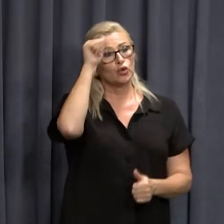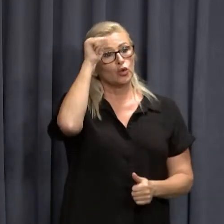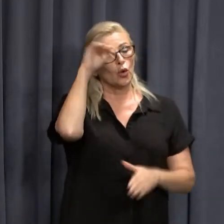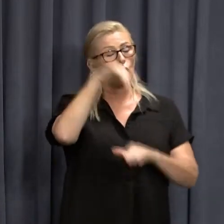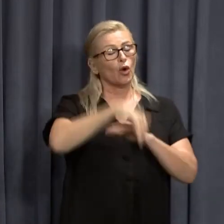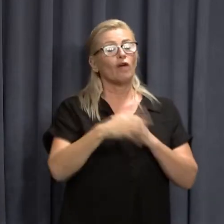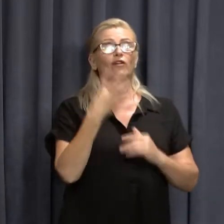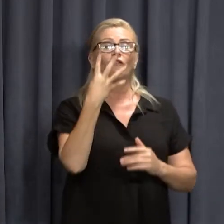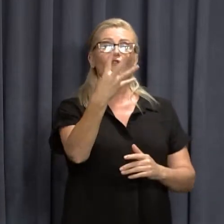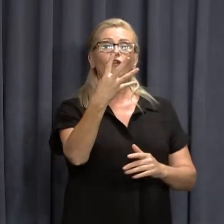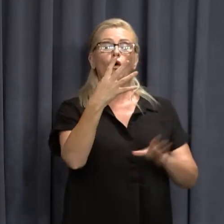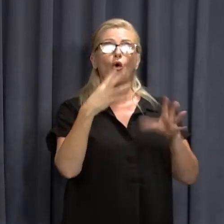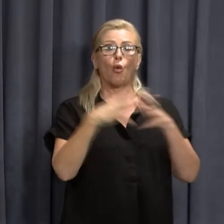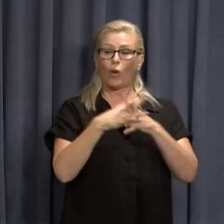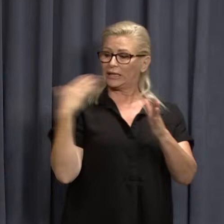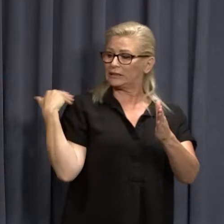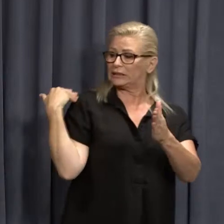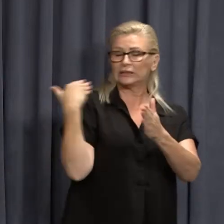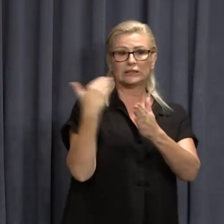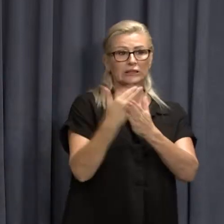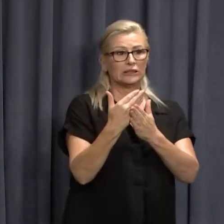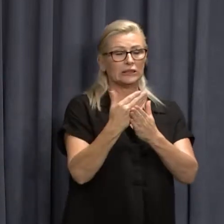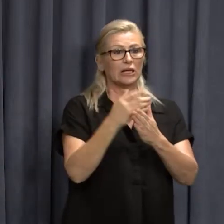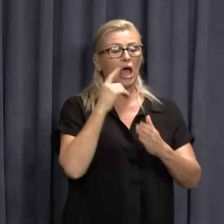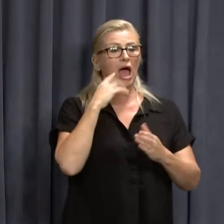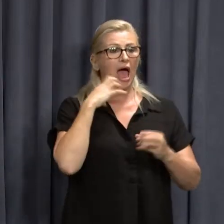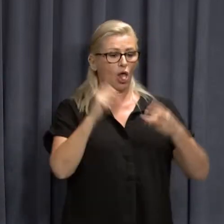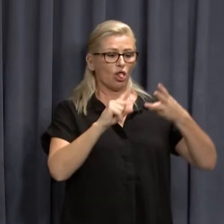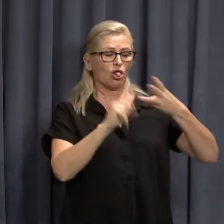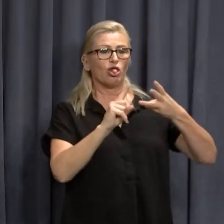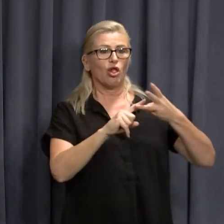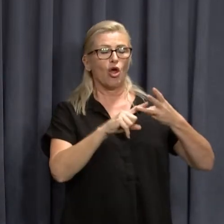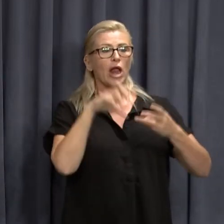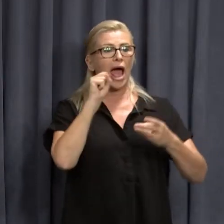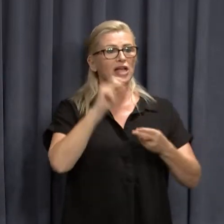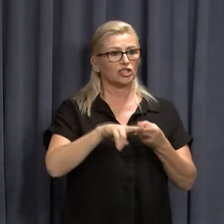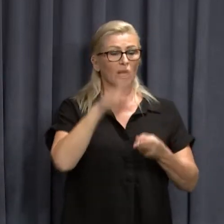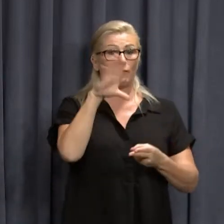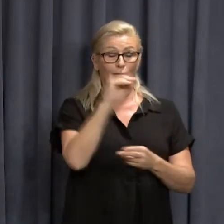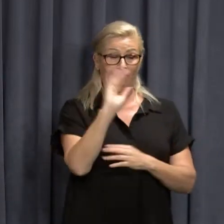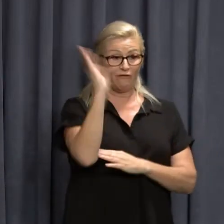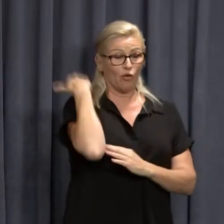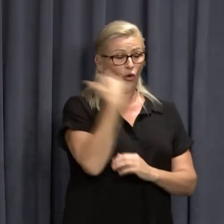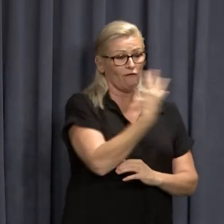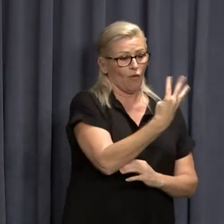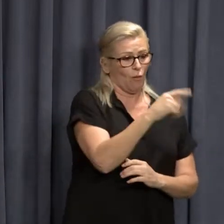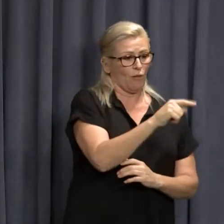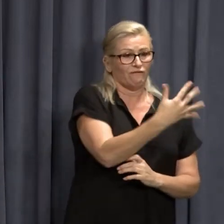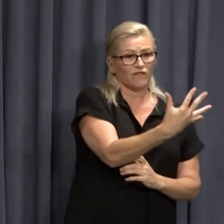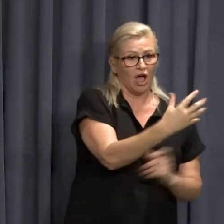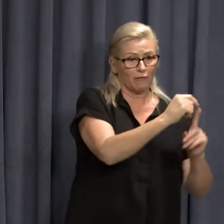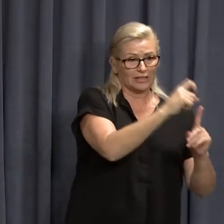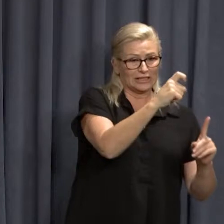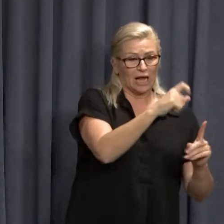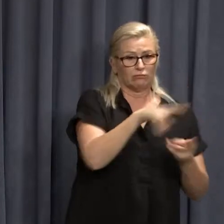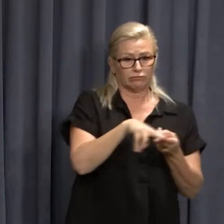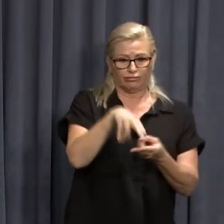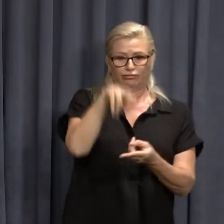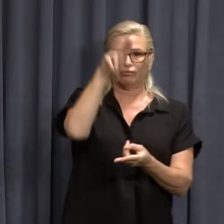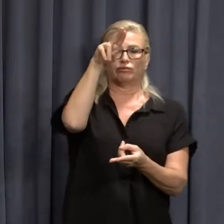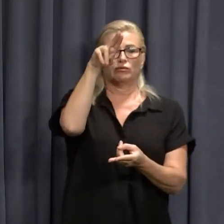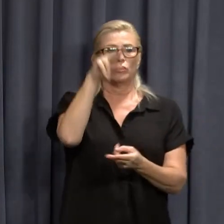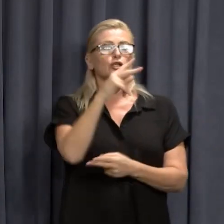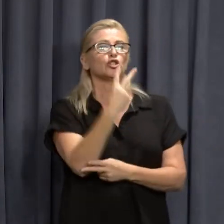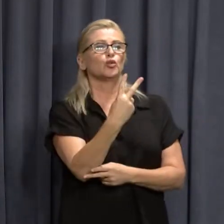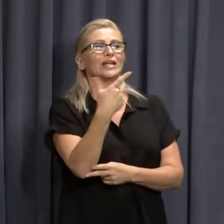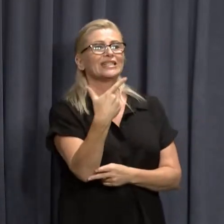four weeks over the holiday period. Our third dose rate has climbed from 4.5% to now being 27